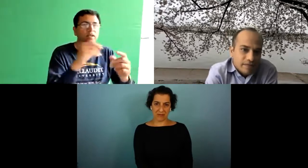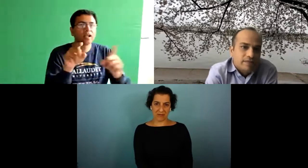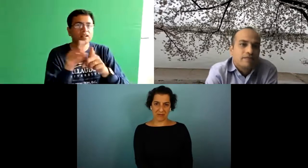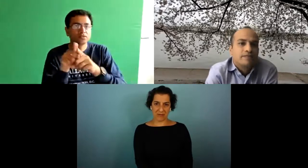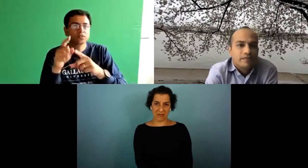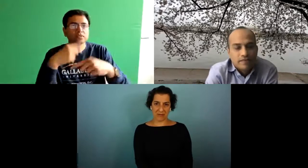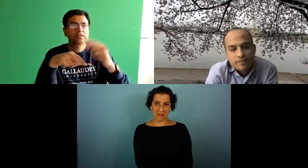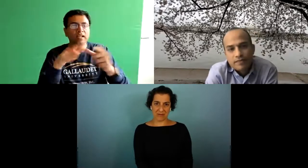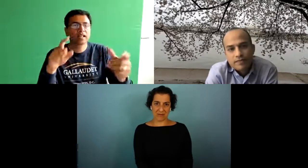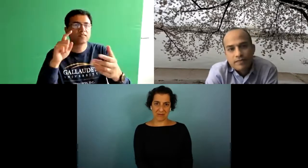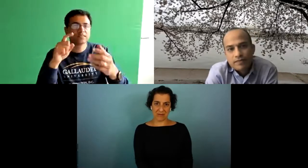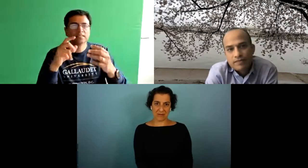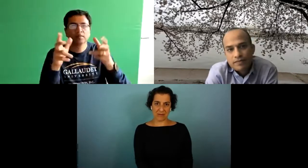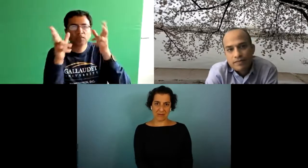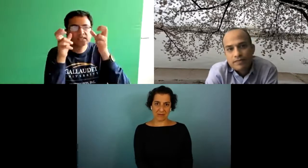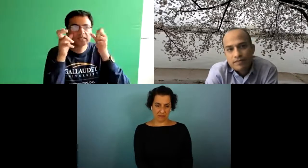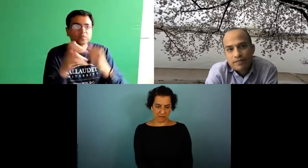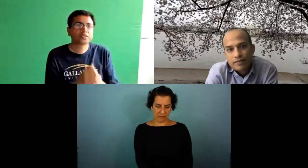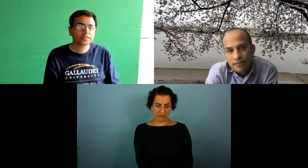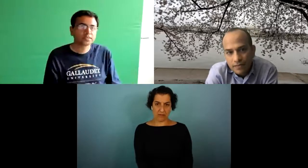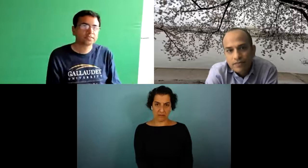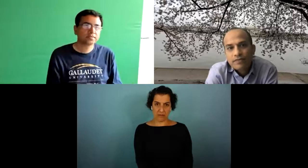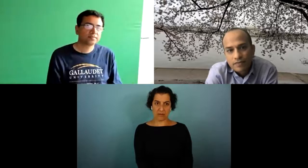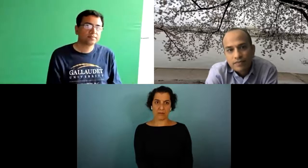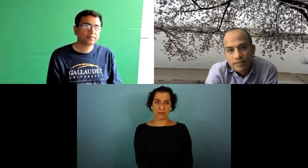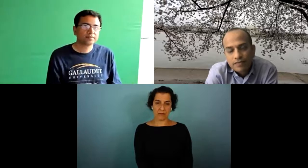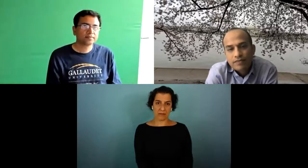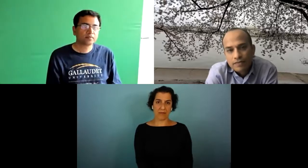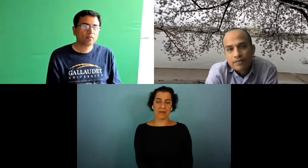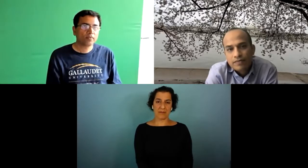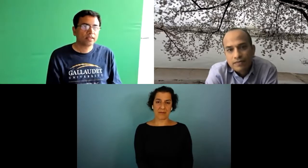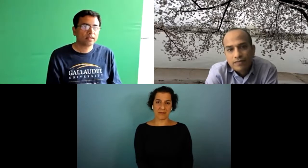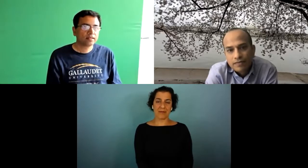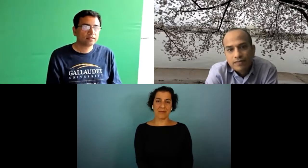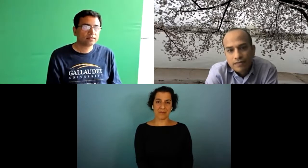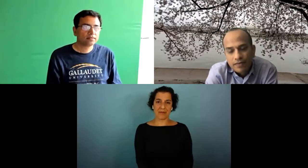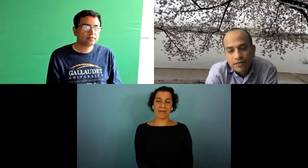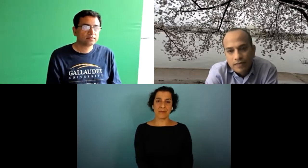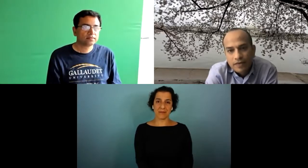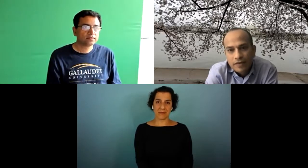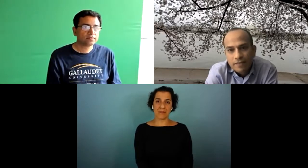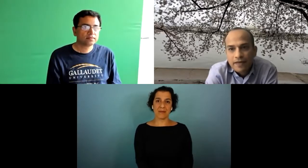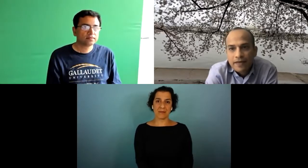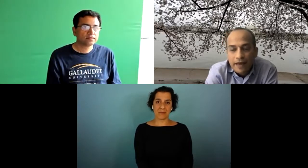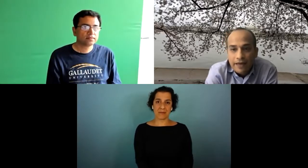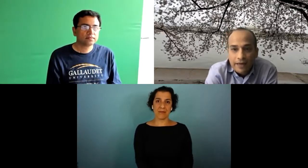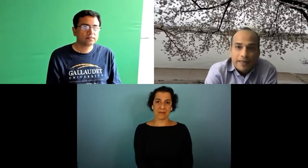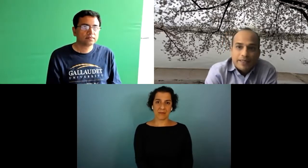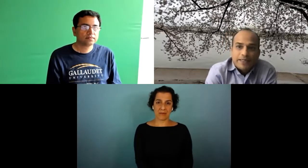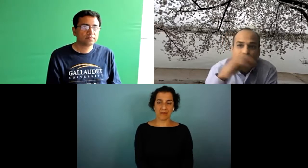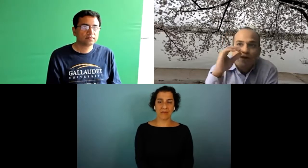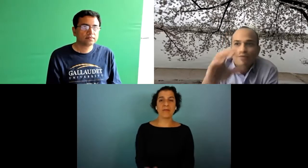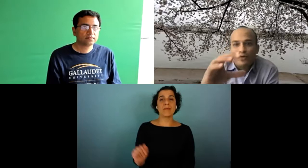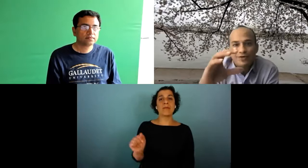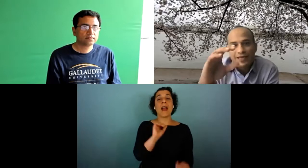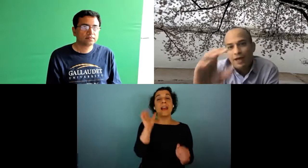consider with sign language it's not just about sign language recognition or detection but perception yeah i i guess